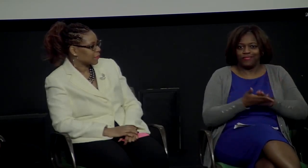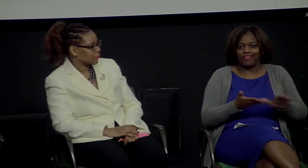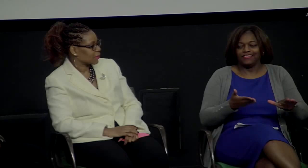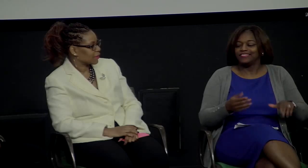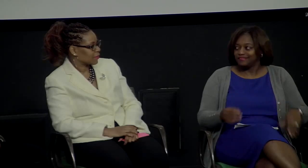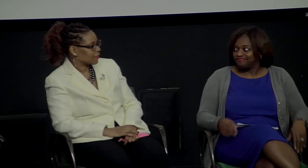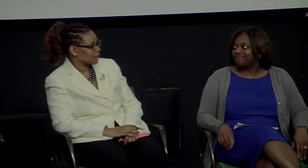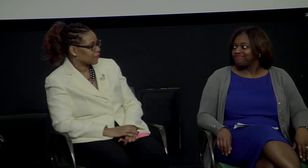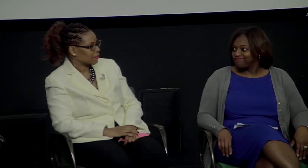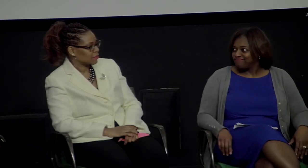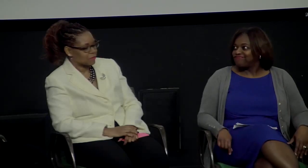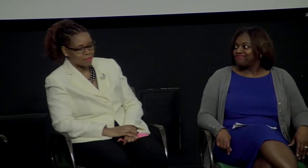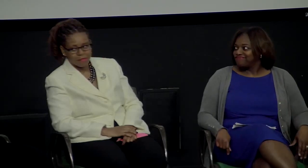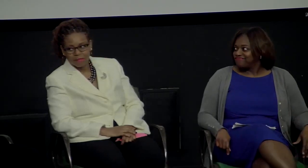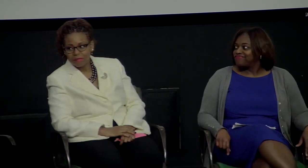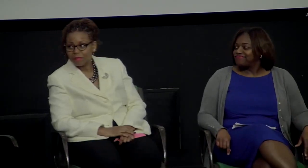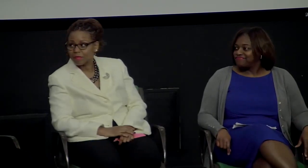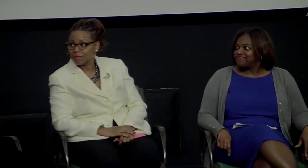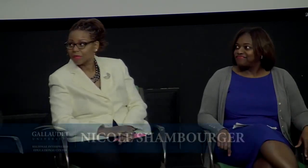evenings or weekends, was really a nice benefit of this.